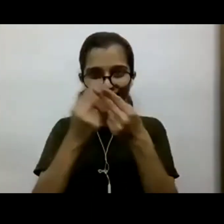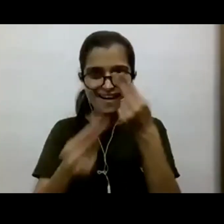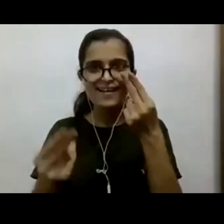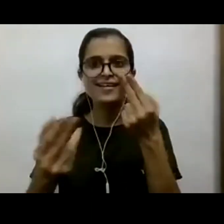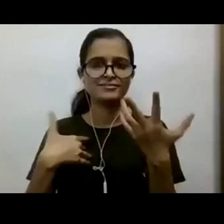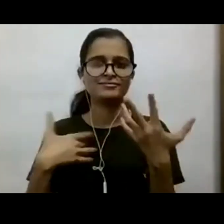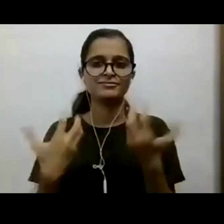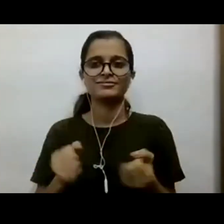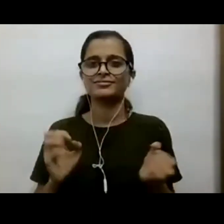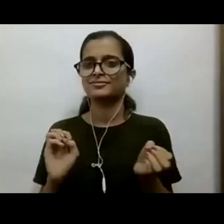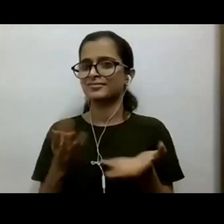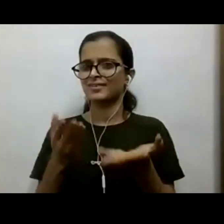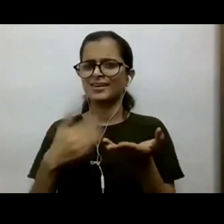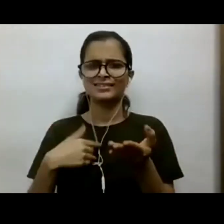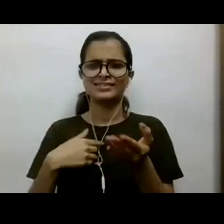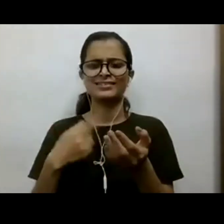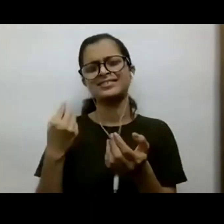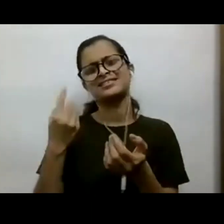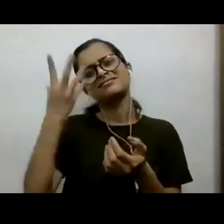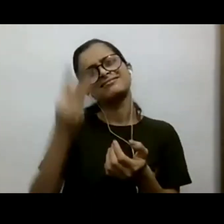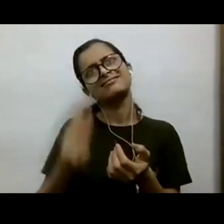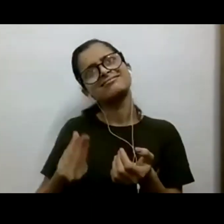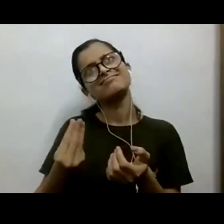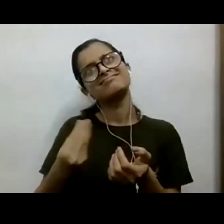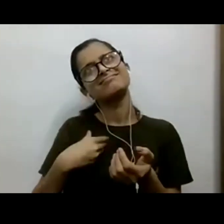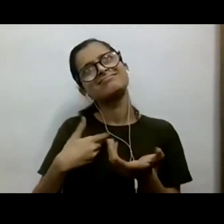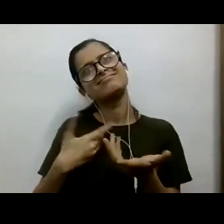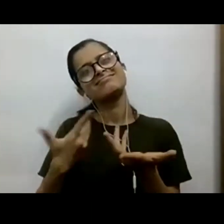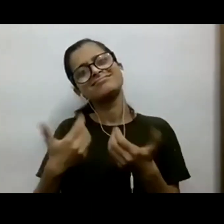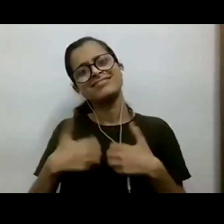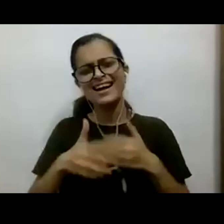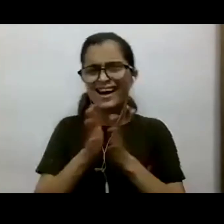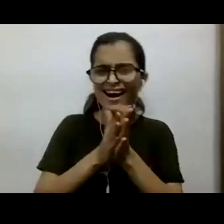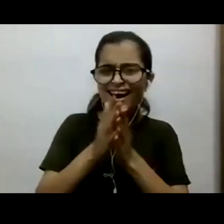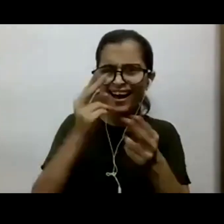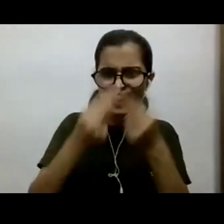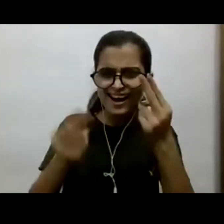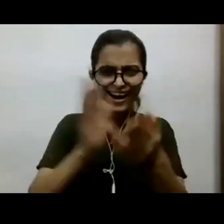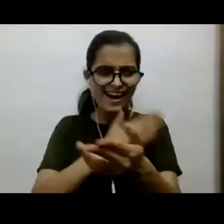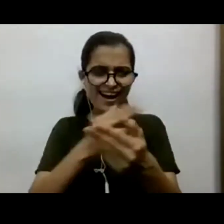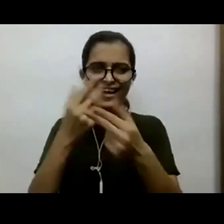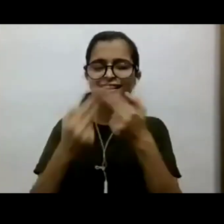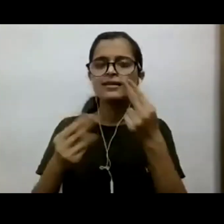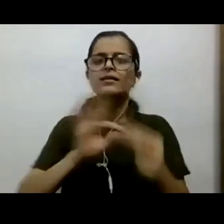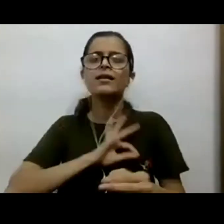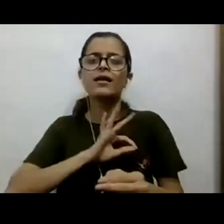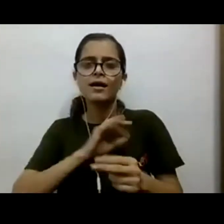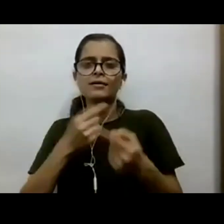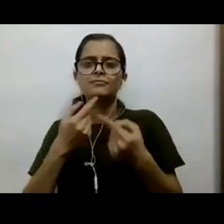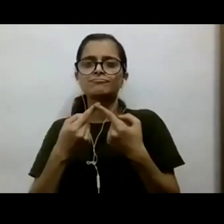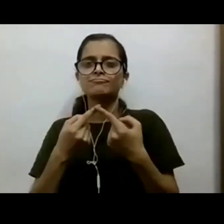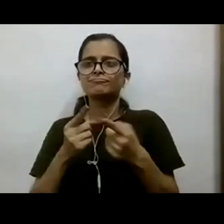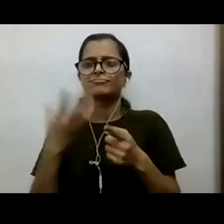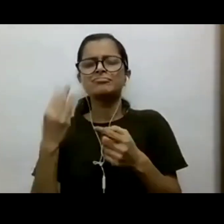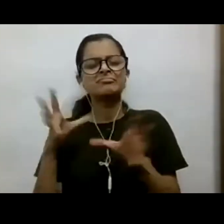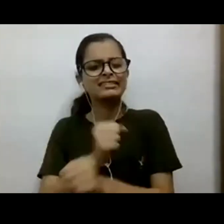Yesterday evening, I missed it, and I think poetry is one of my passions. And when I heard that, I asked myself, what was the color